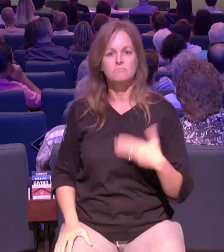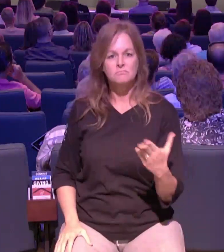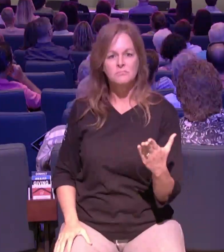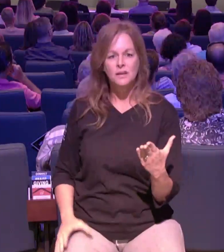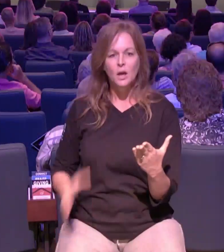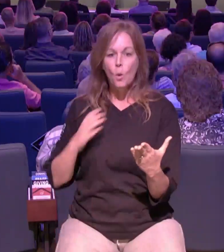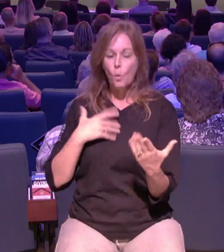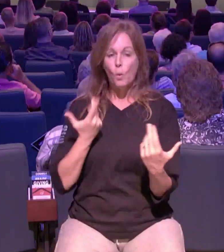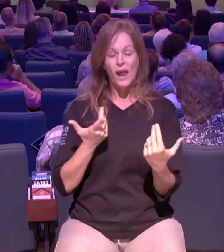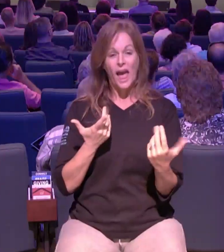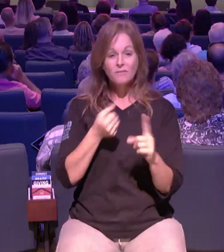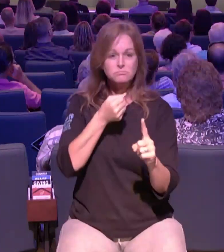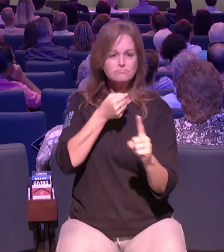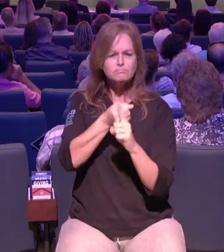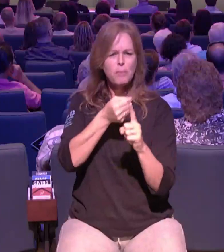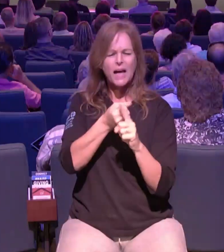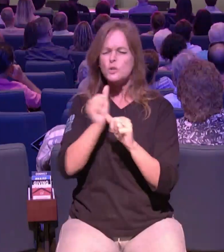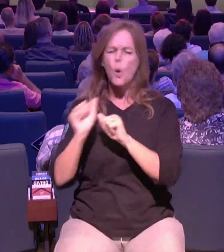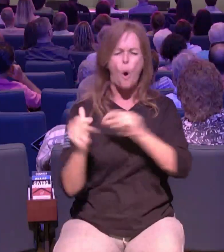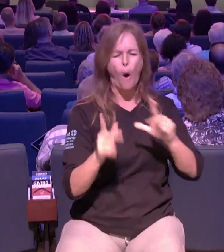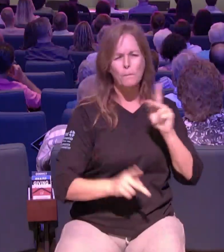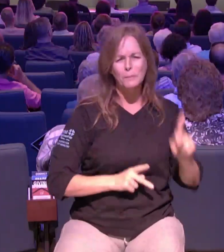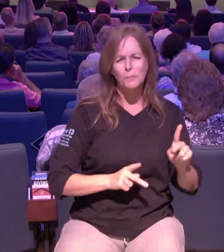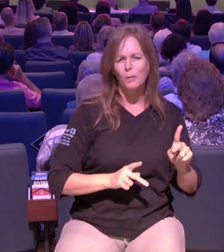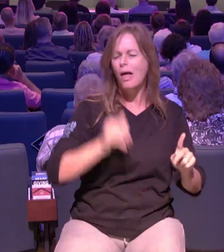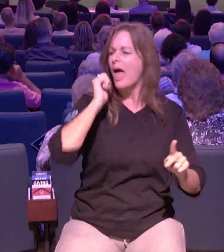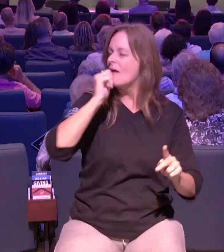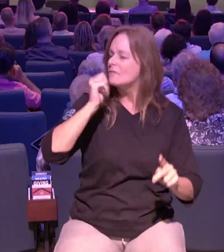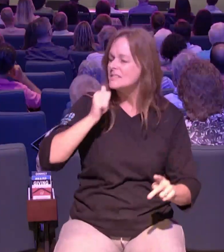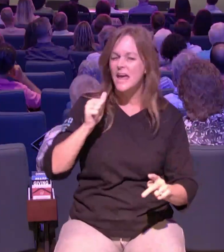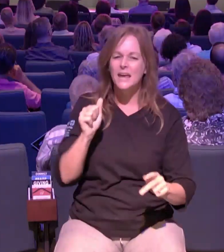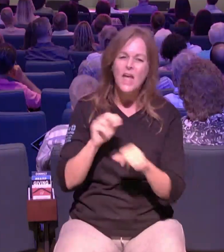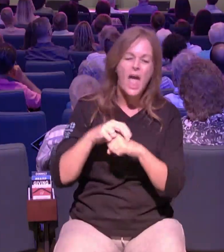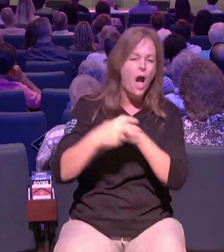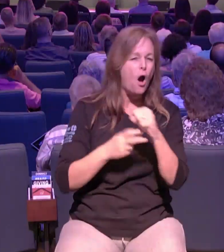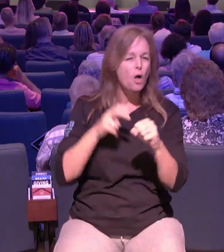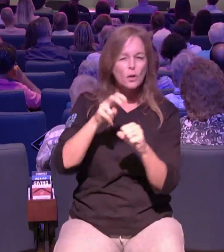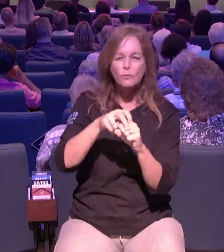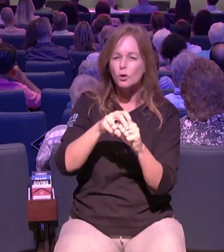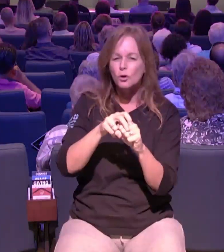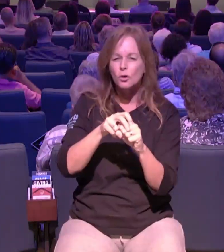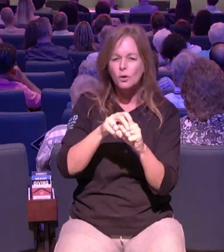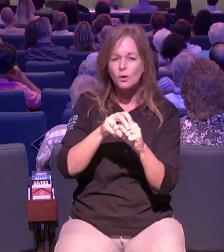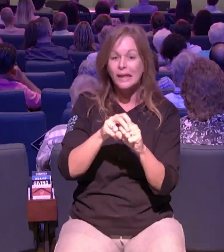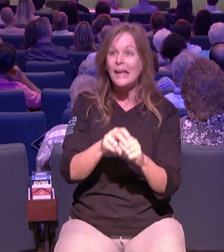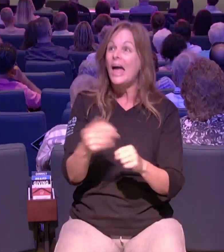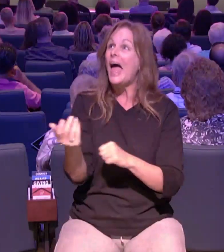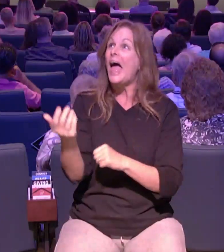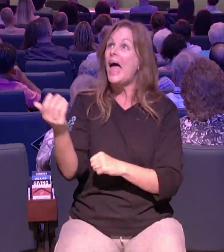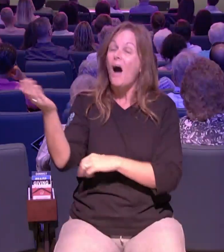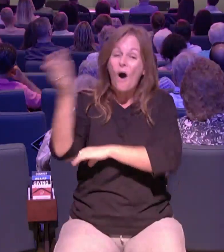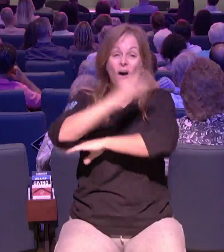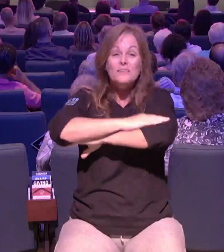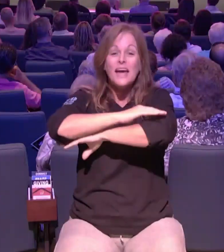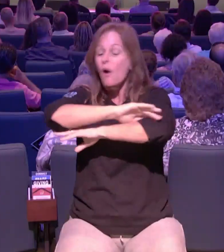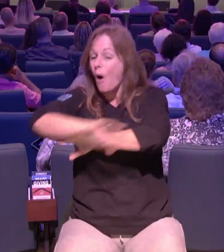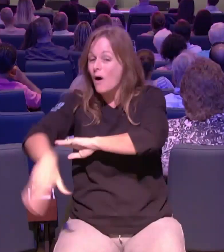say it everyone every day everywhere you are in everyone the church is not a building